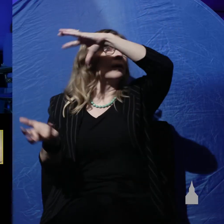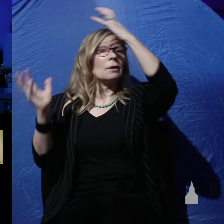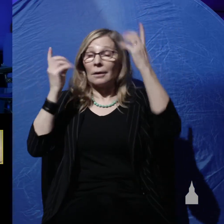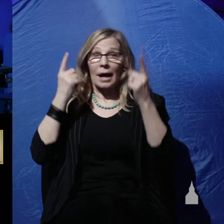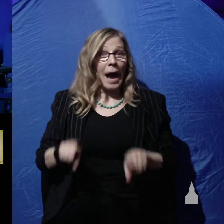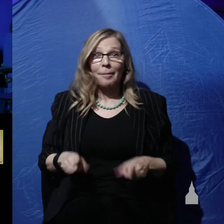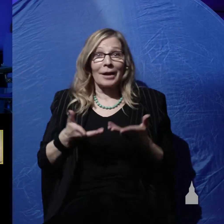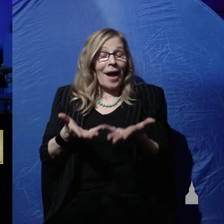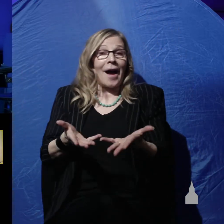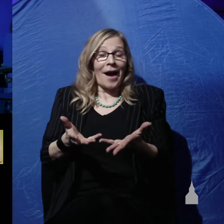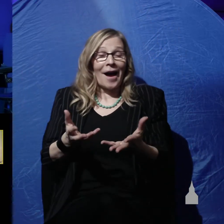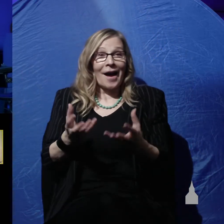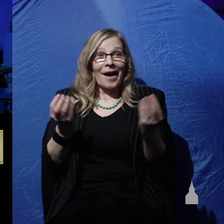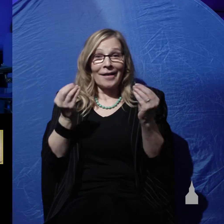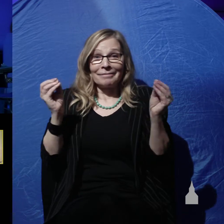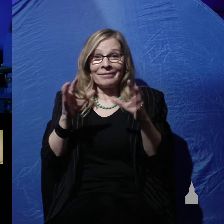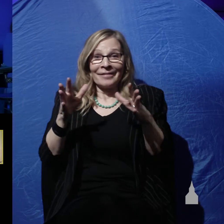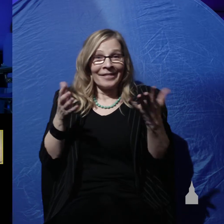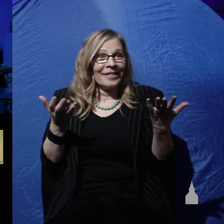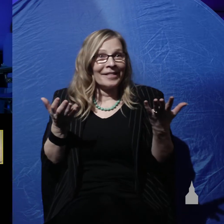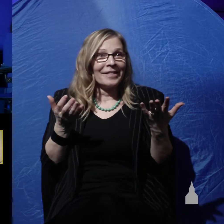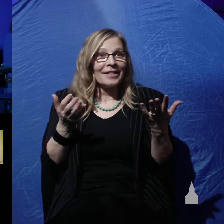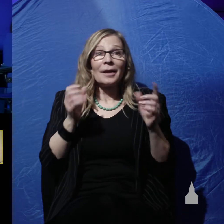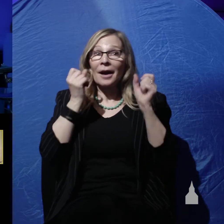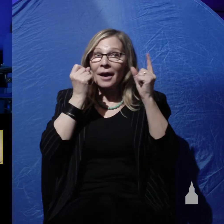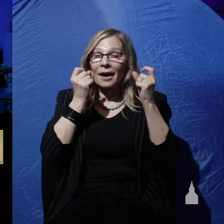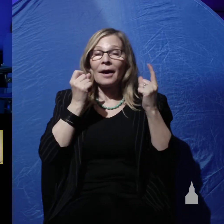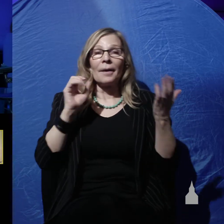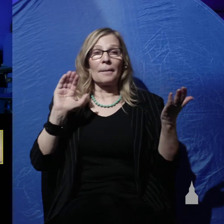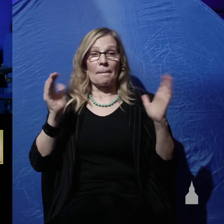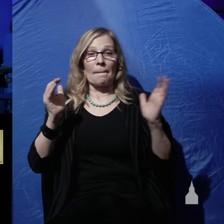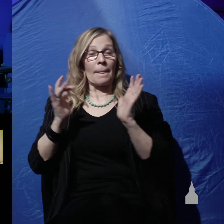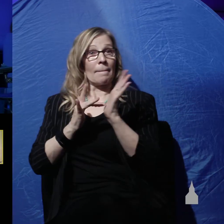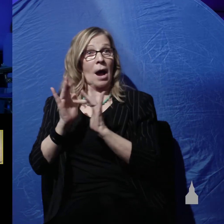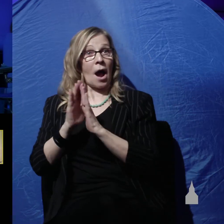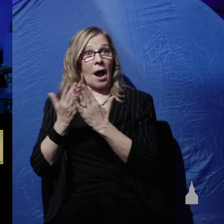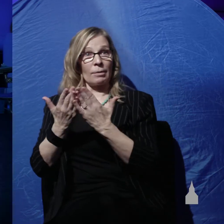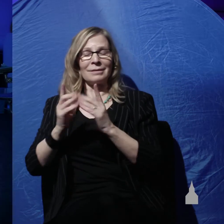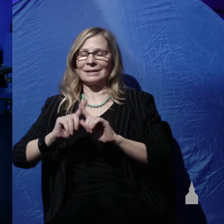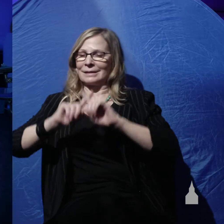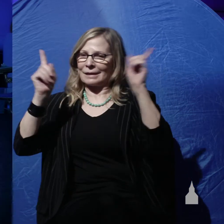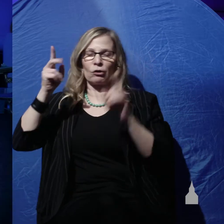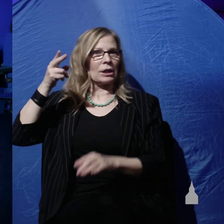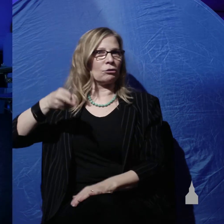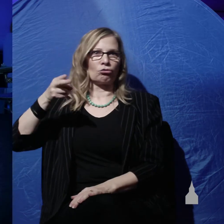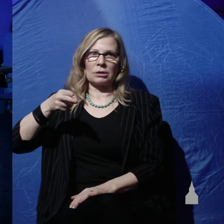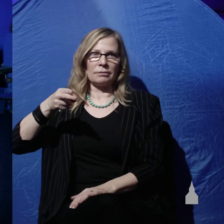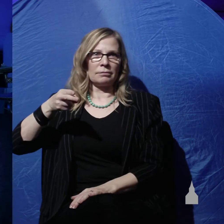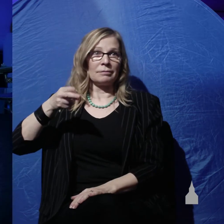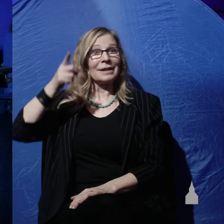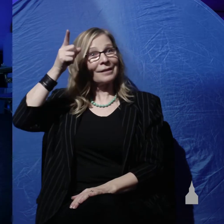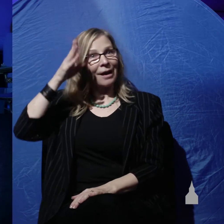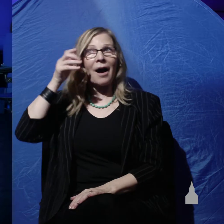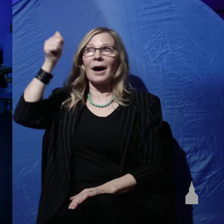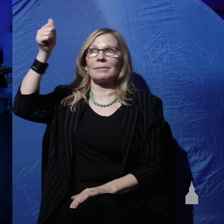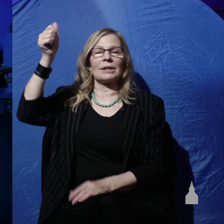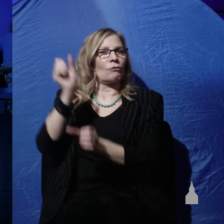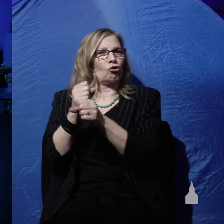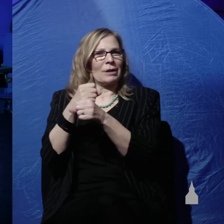But the Bible gives us a very different history. It tells us that God created everything in six days. He created different